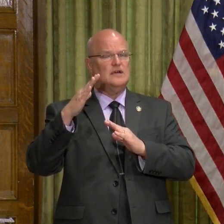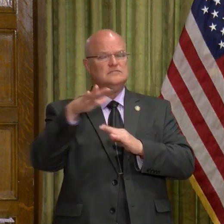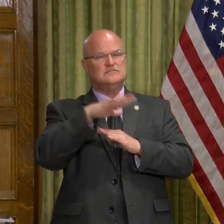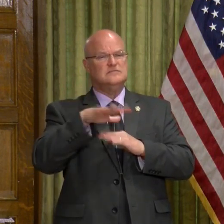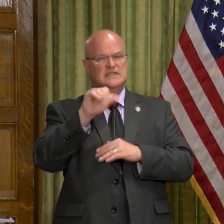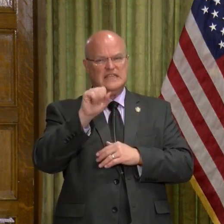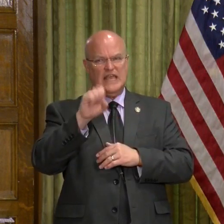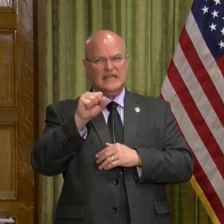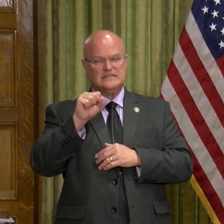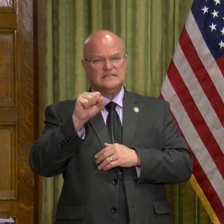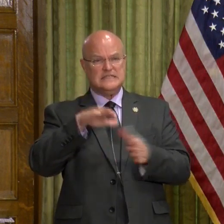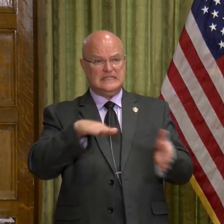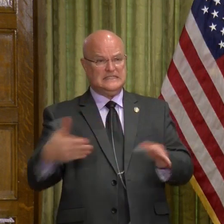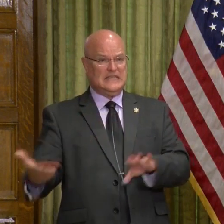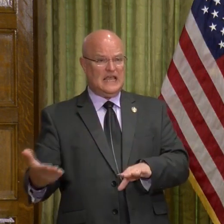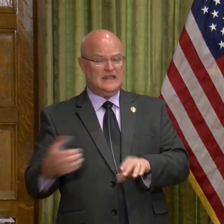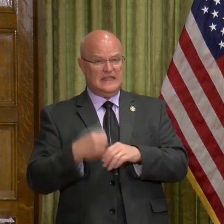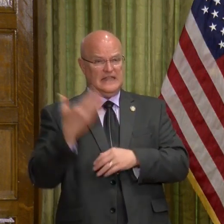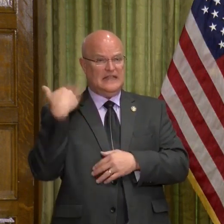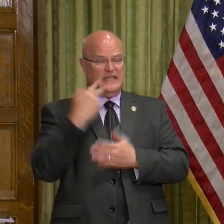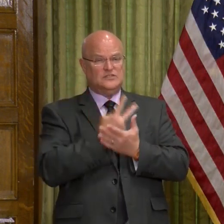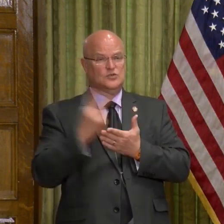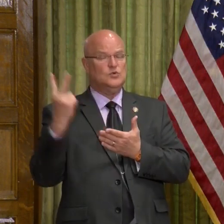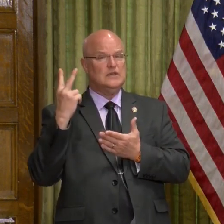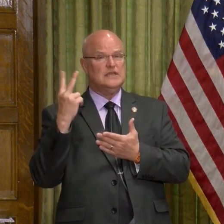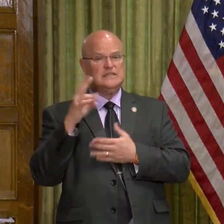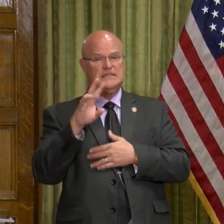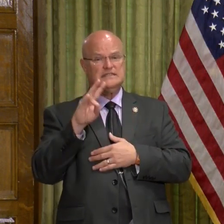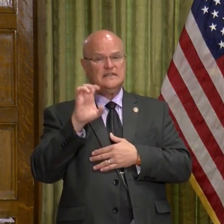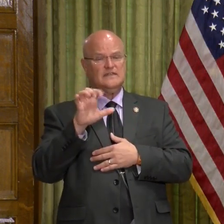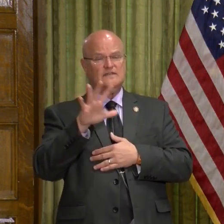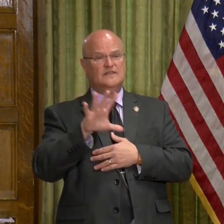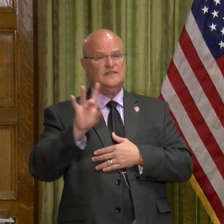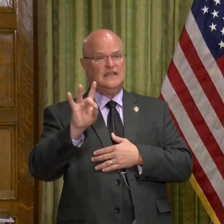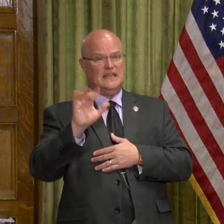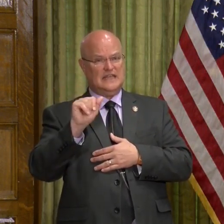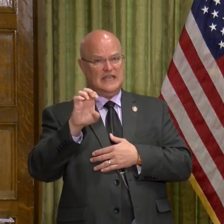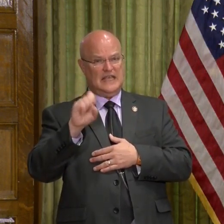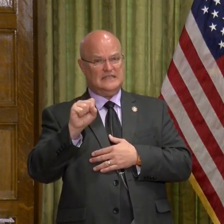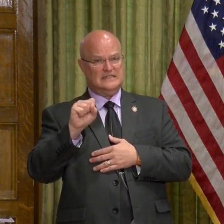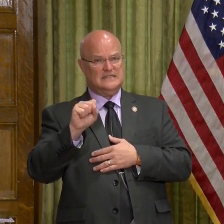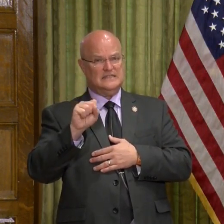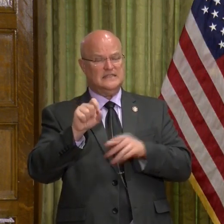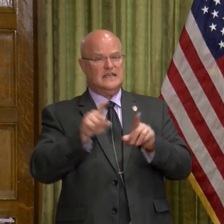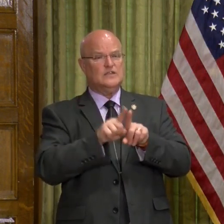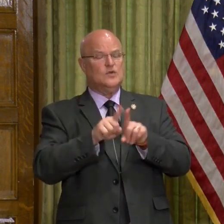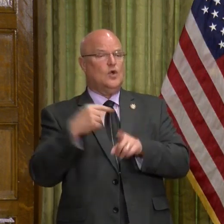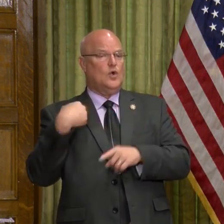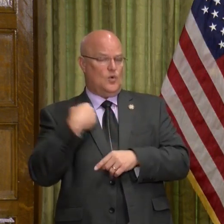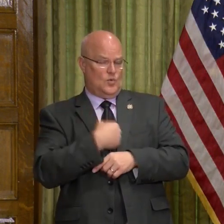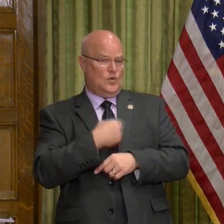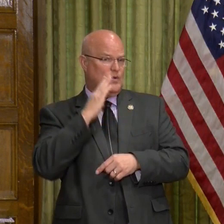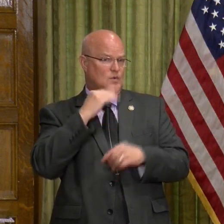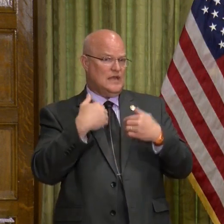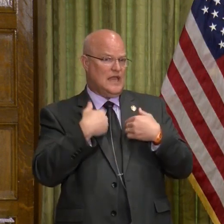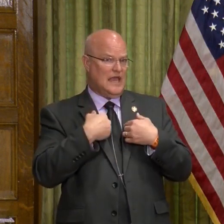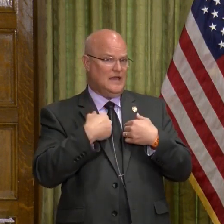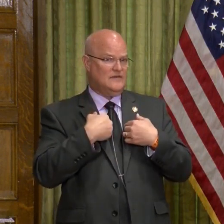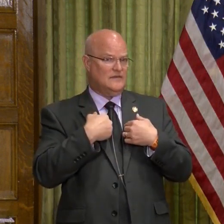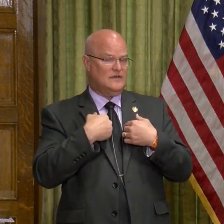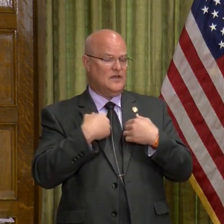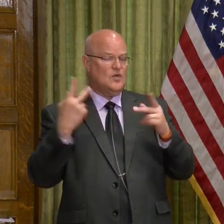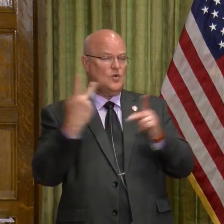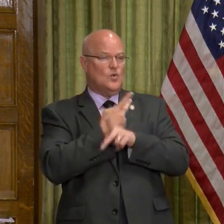to cases in death in the last two weeks with 758 cases as where we would have the worst